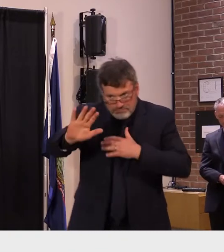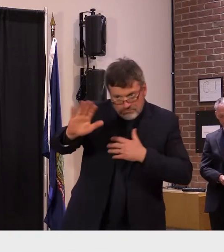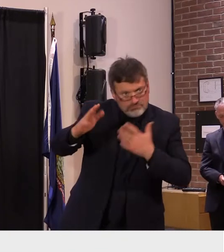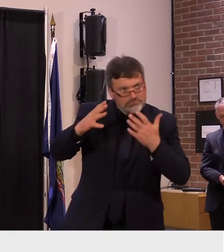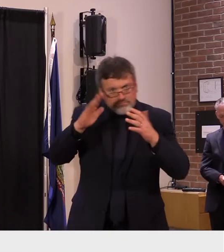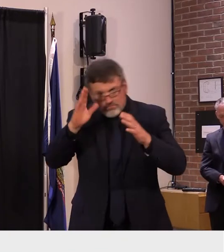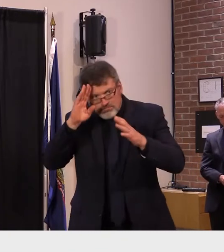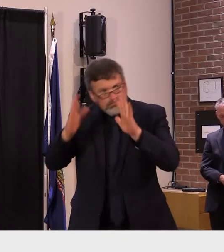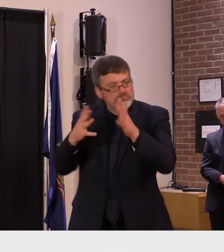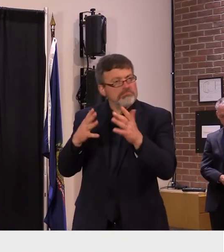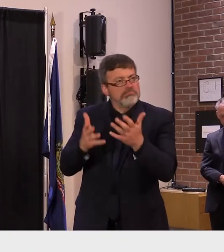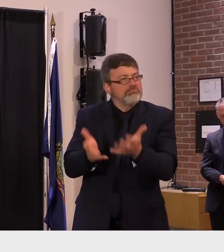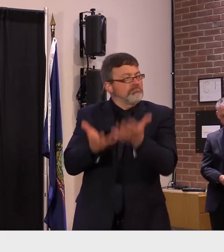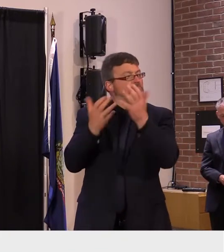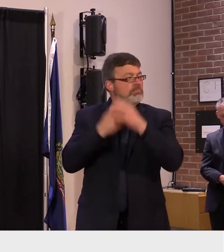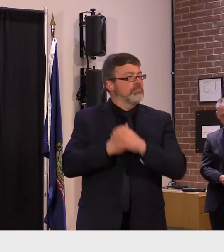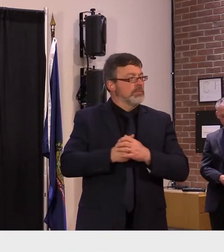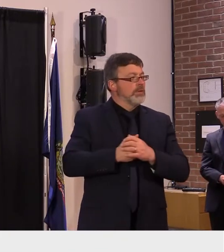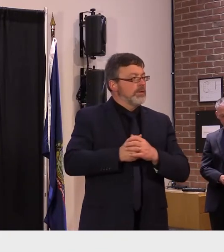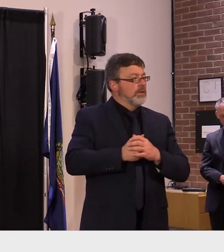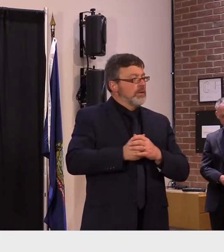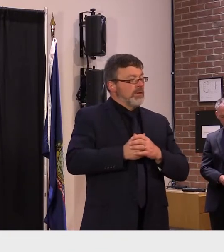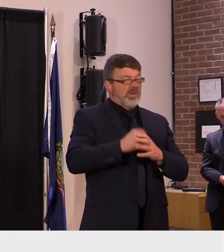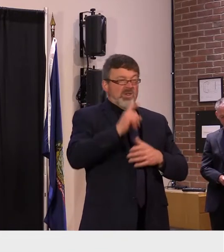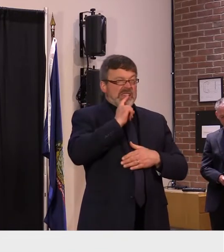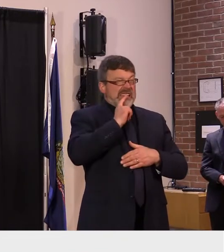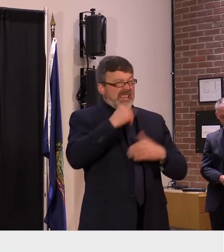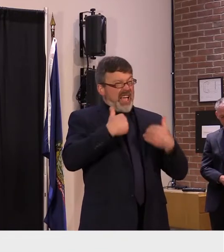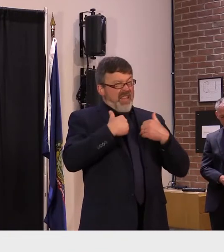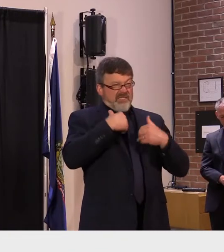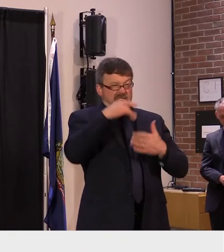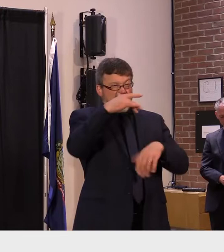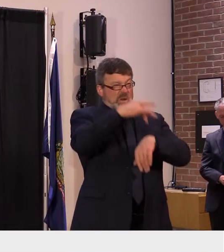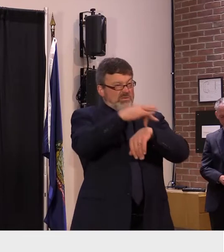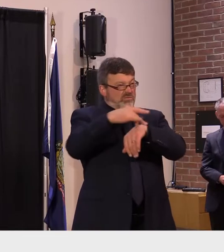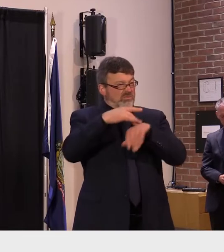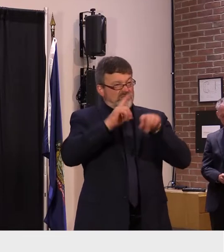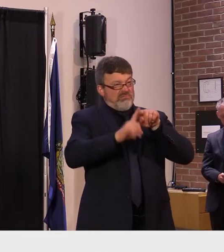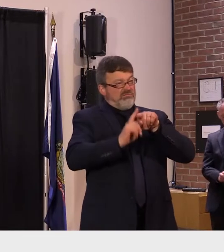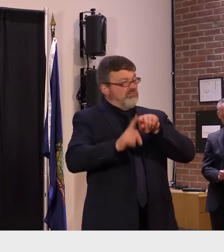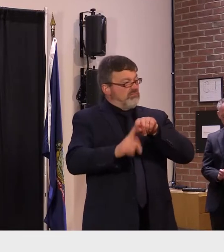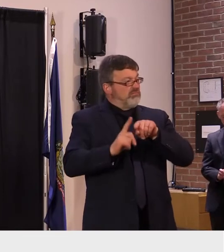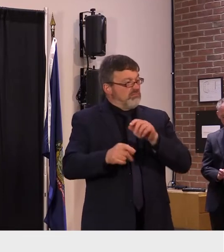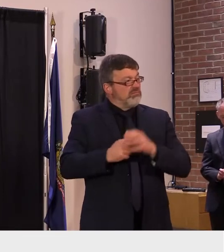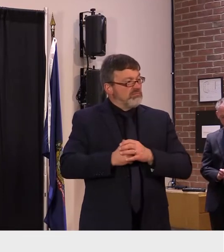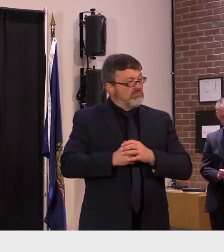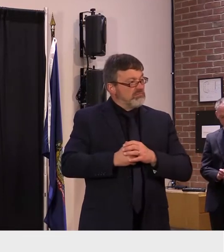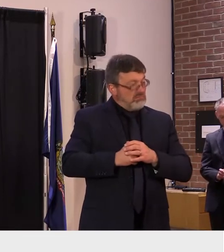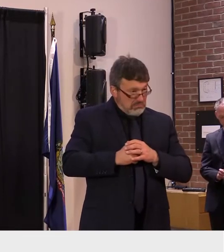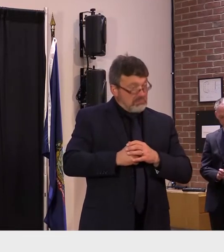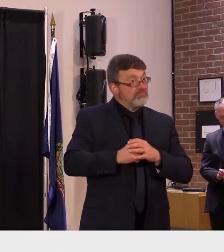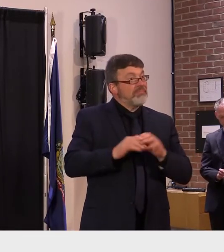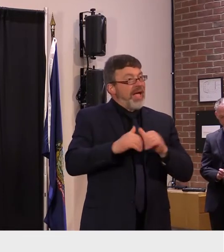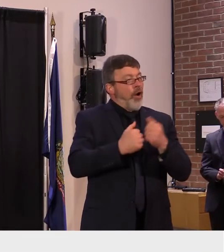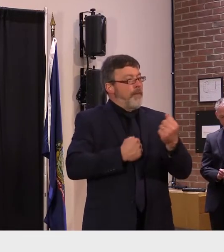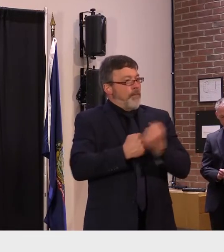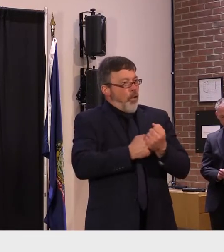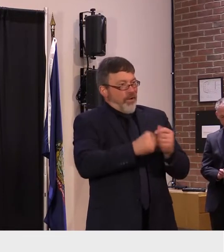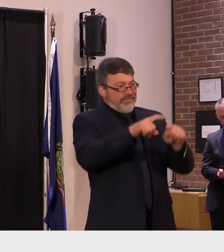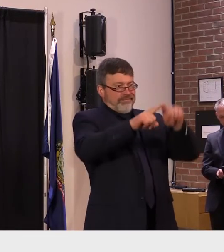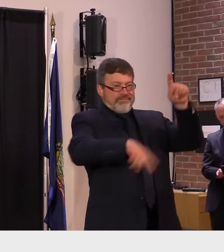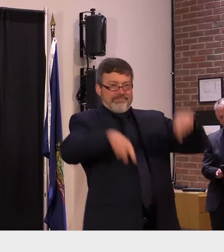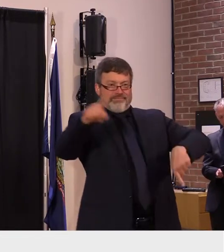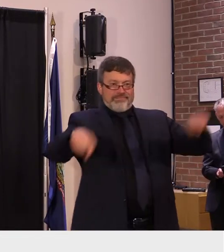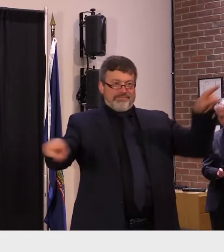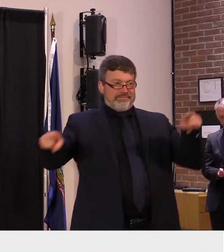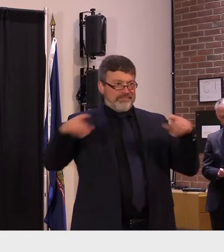to begin to respond in our recovery and revitalization period i think that we can't forget that learning as we move